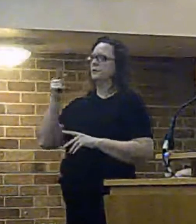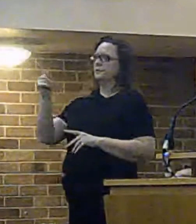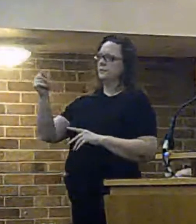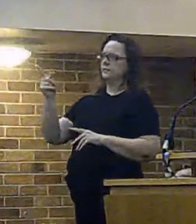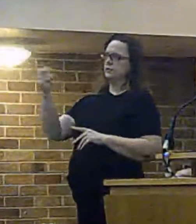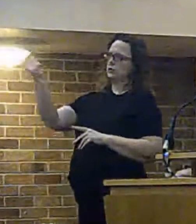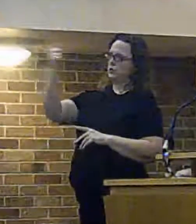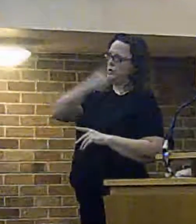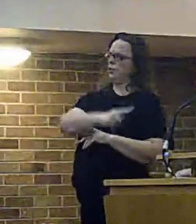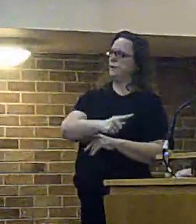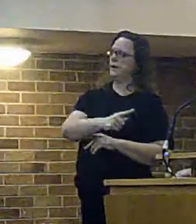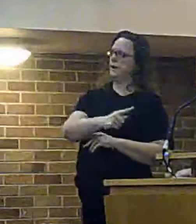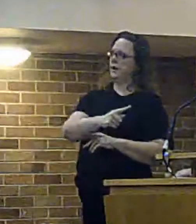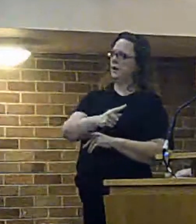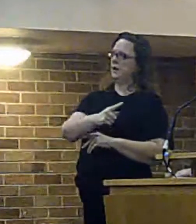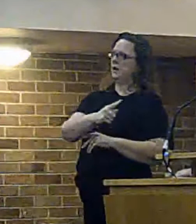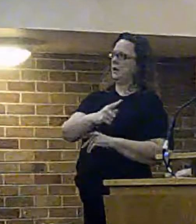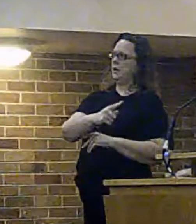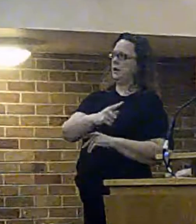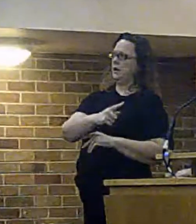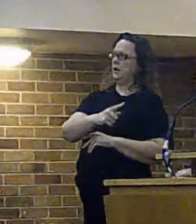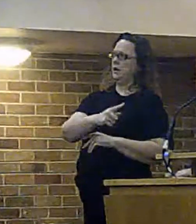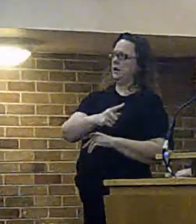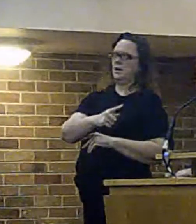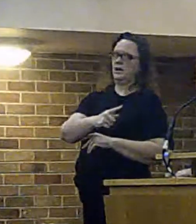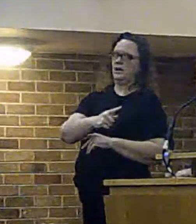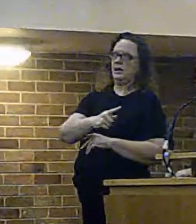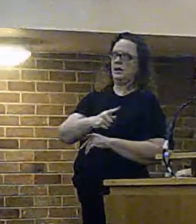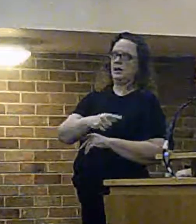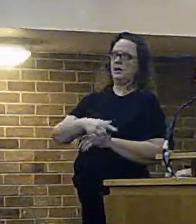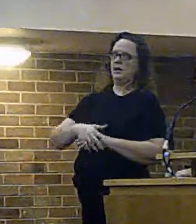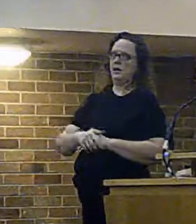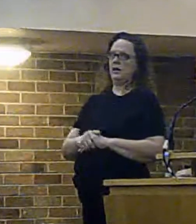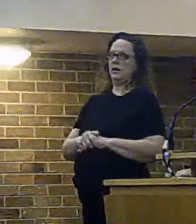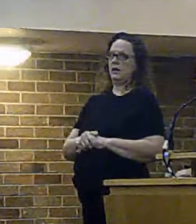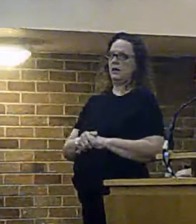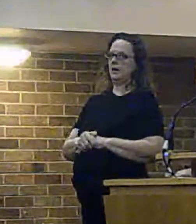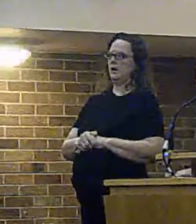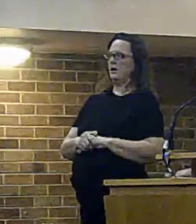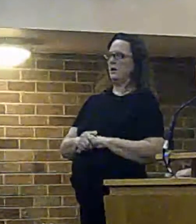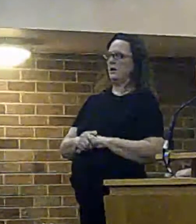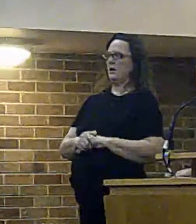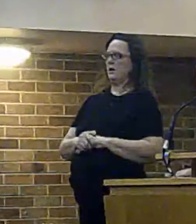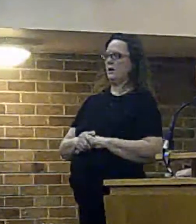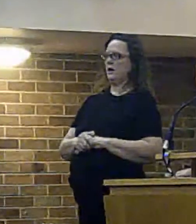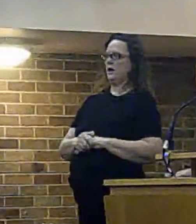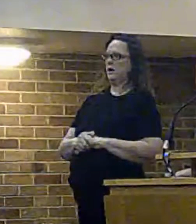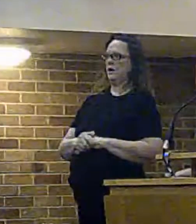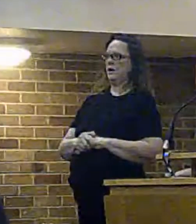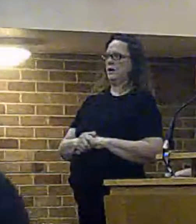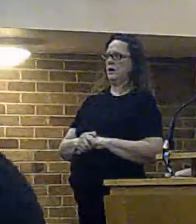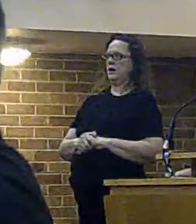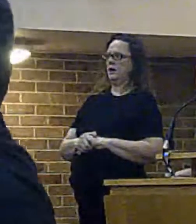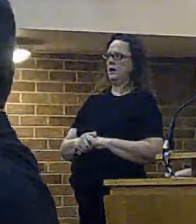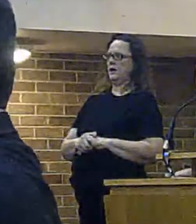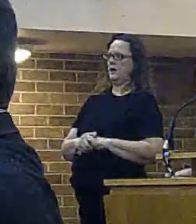you want to come down here you want no no you'll have to come down here otherwise the people in the other room can't hear you